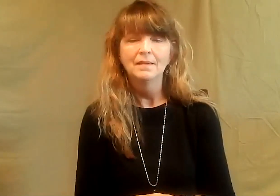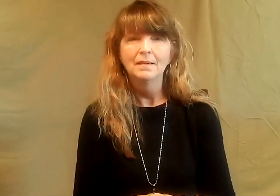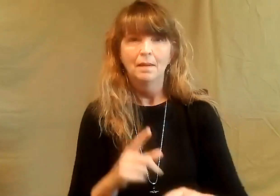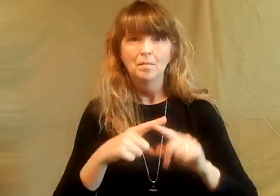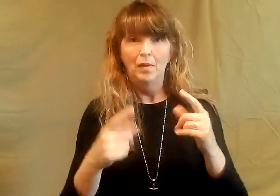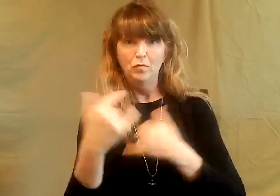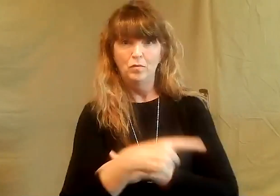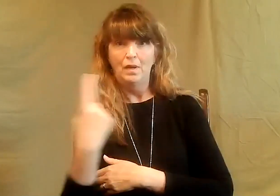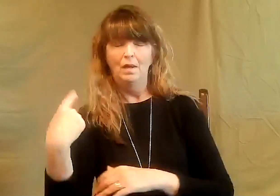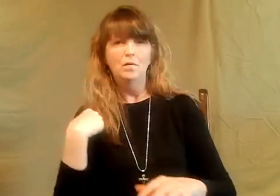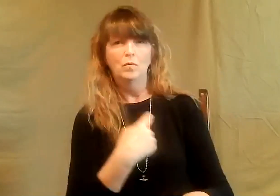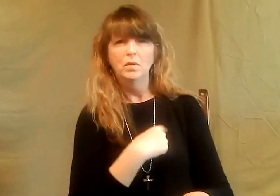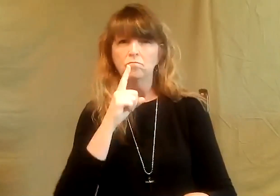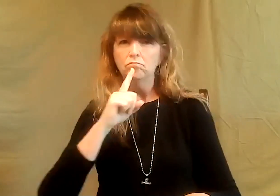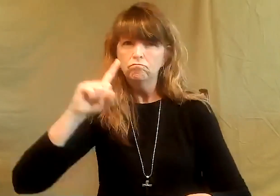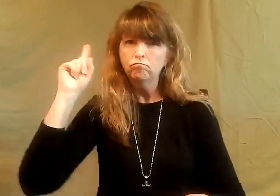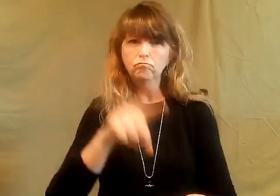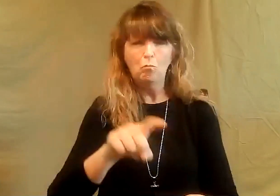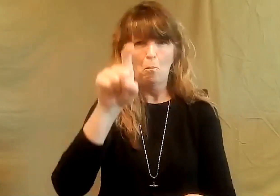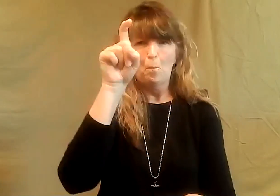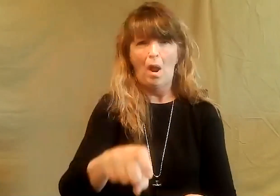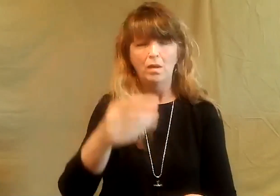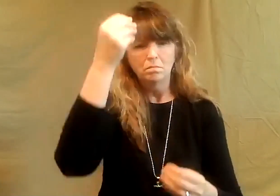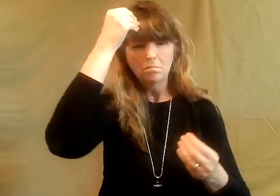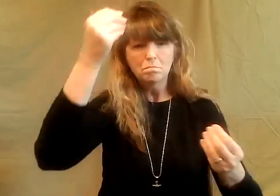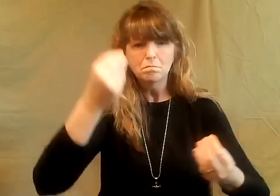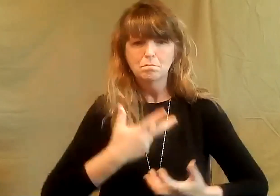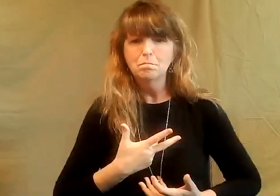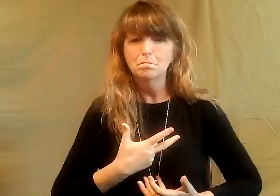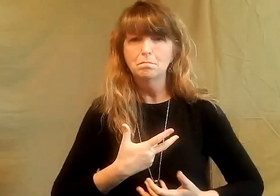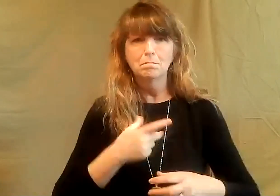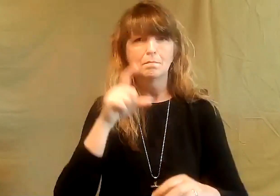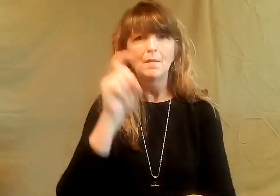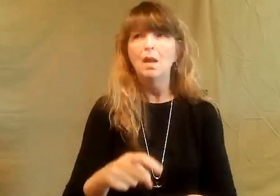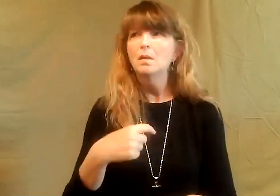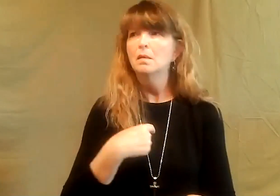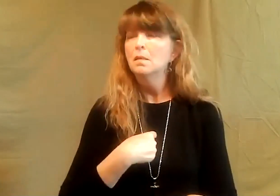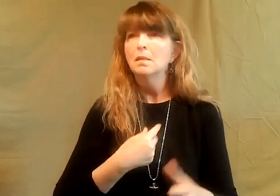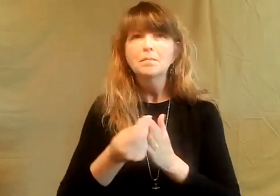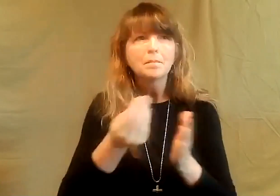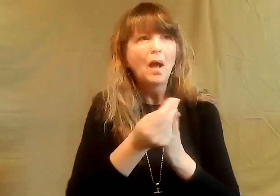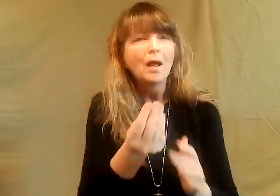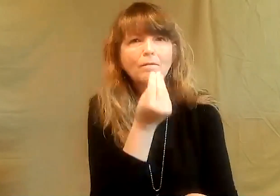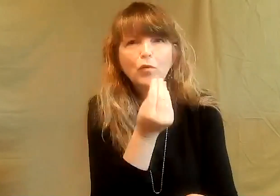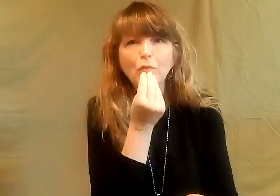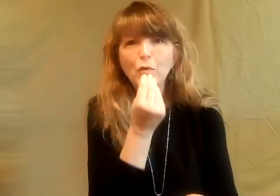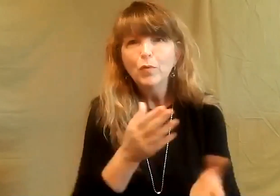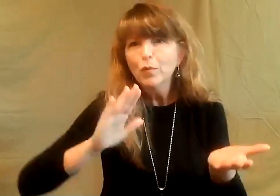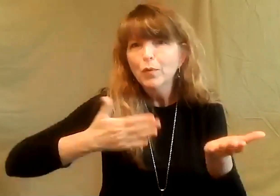to portray hospitality these days though we demand prior notice so that we